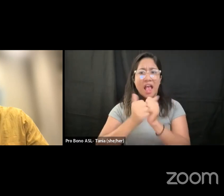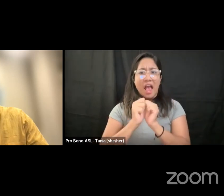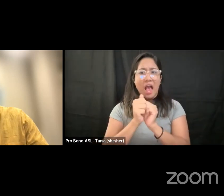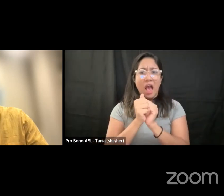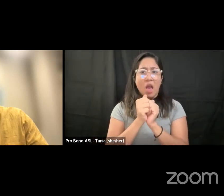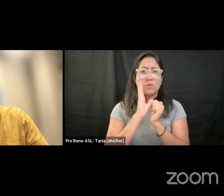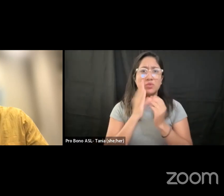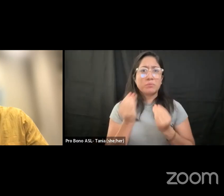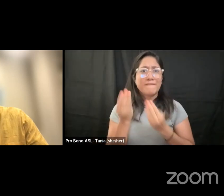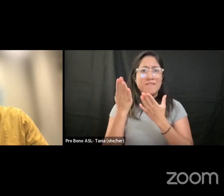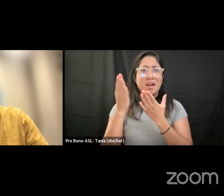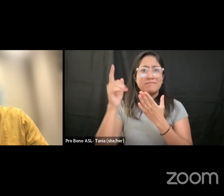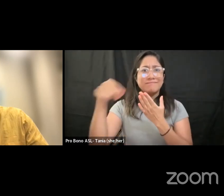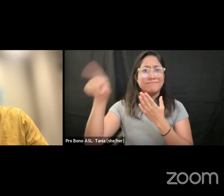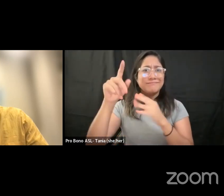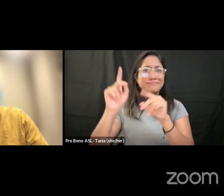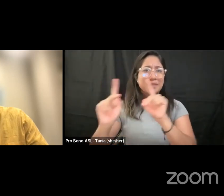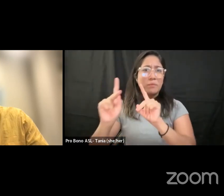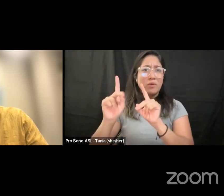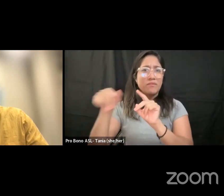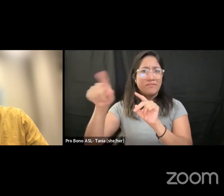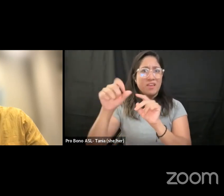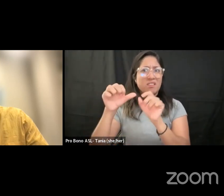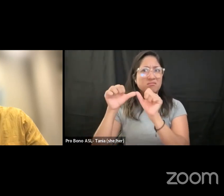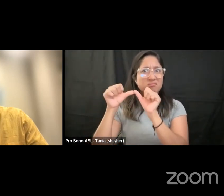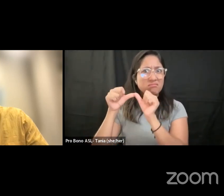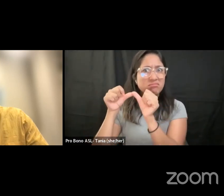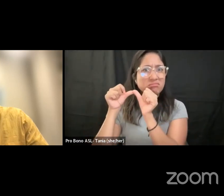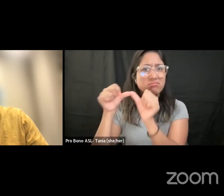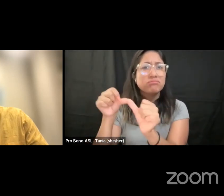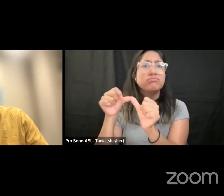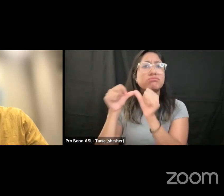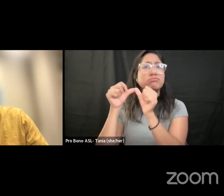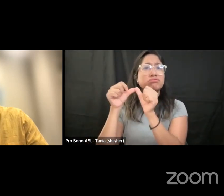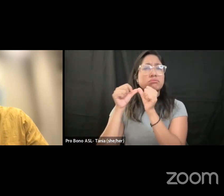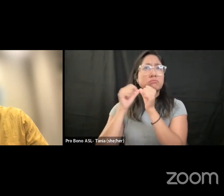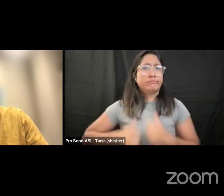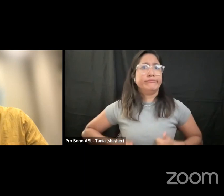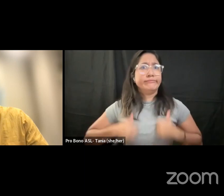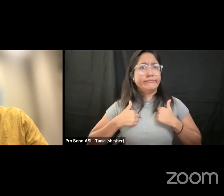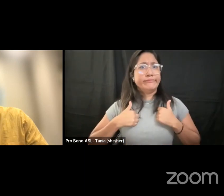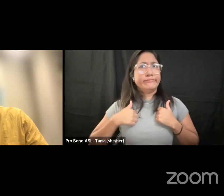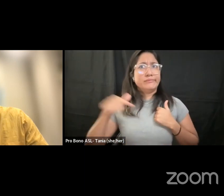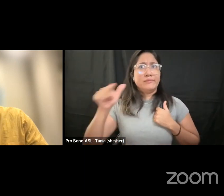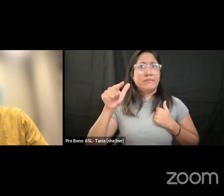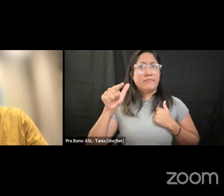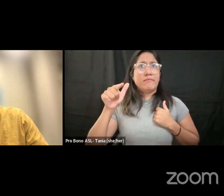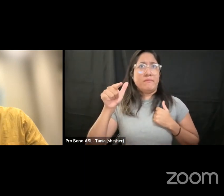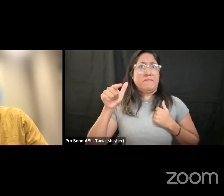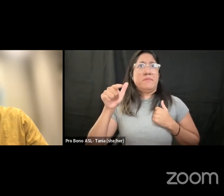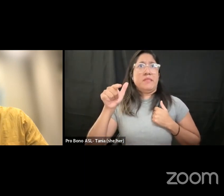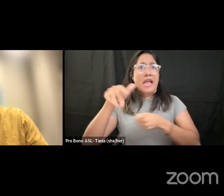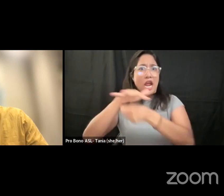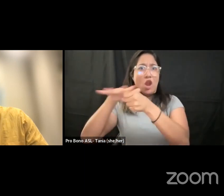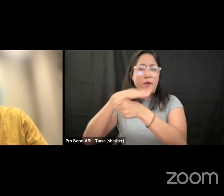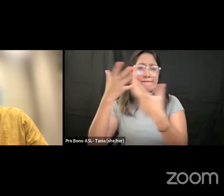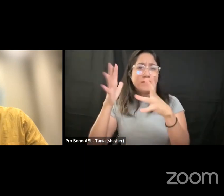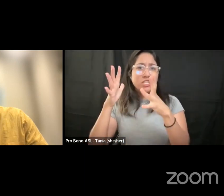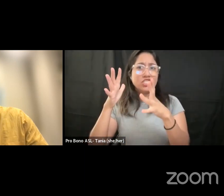that has already been contaminated so the air that you breathe continually